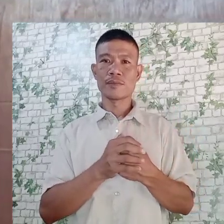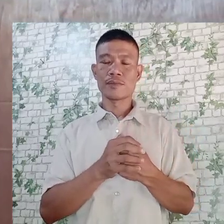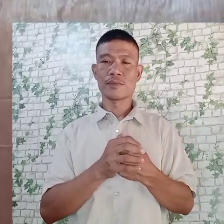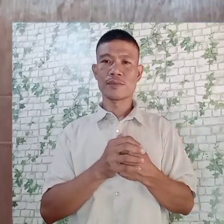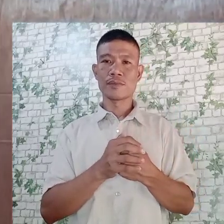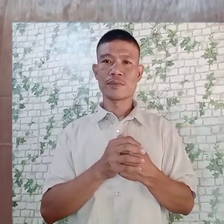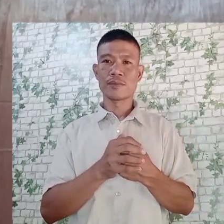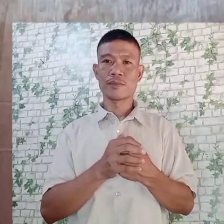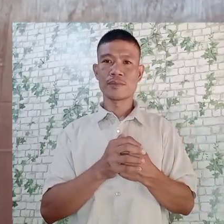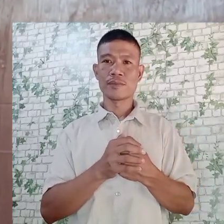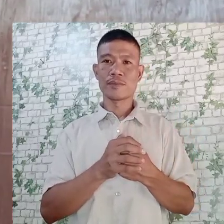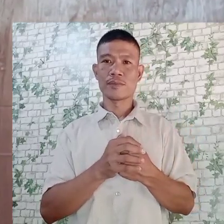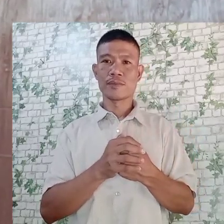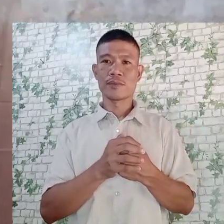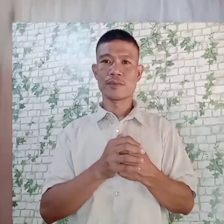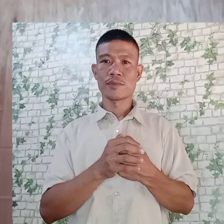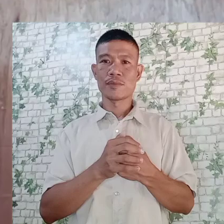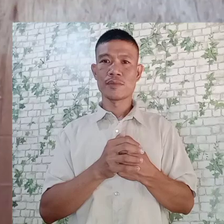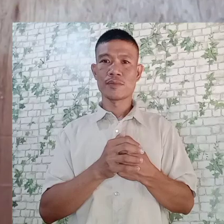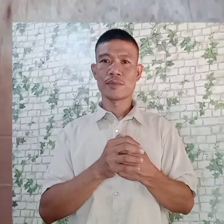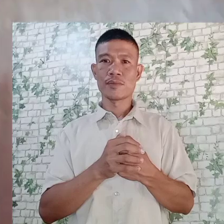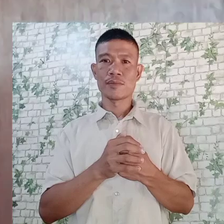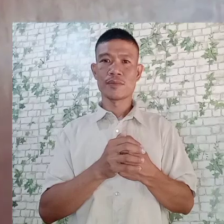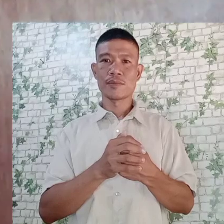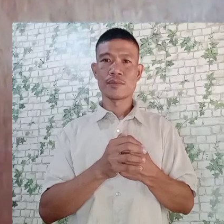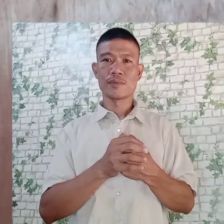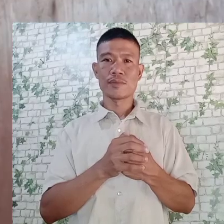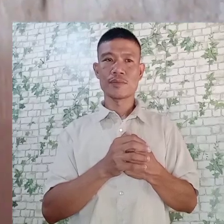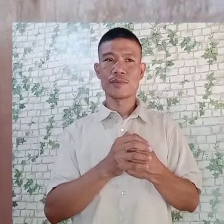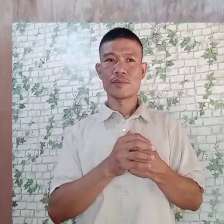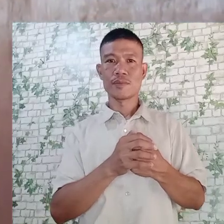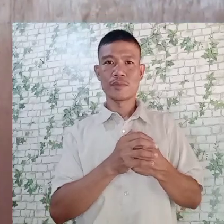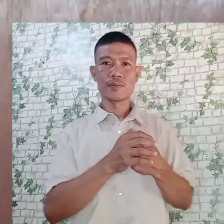in the middle. I have to measure it.